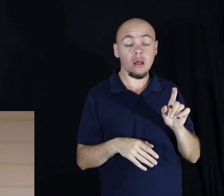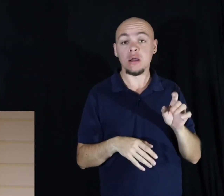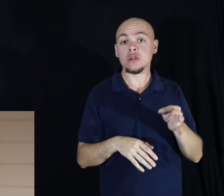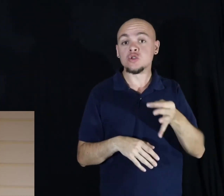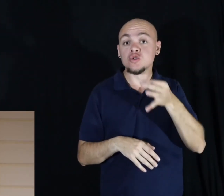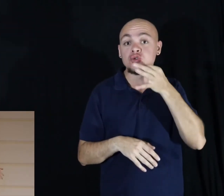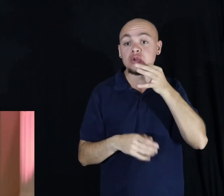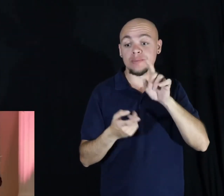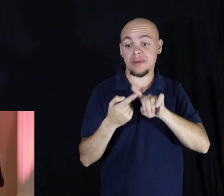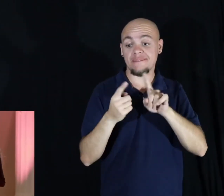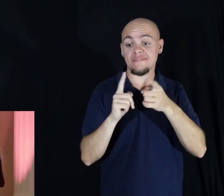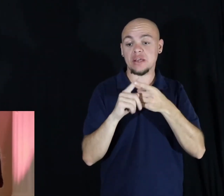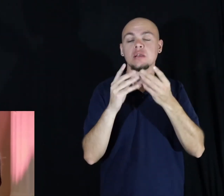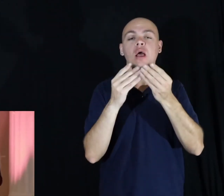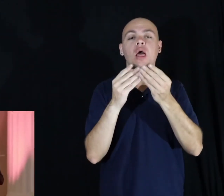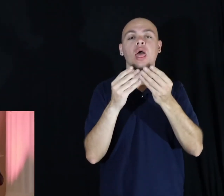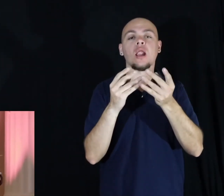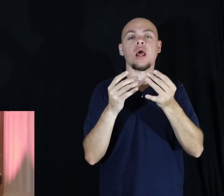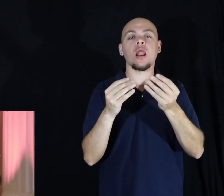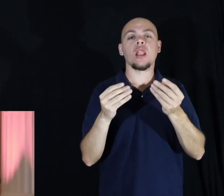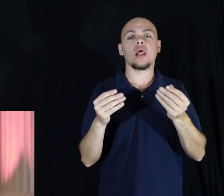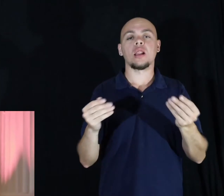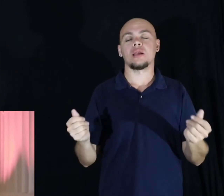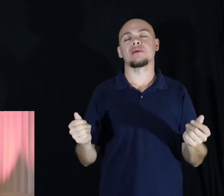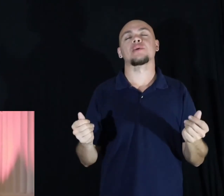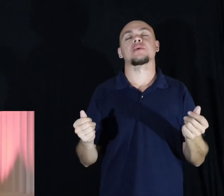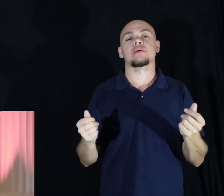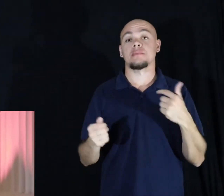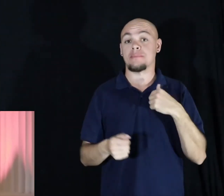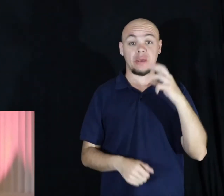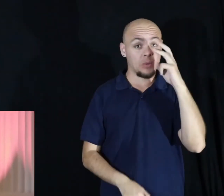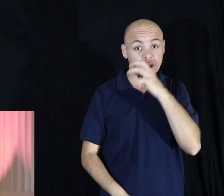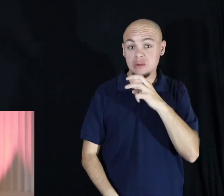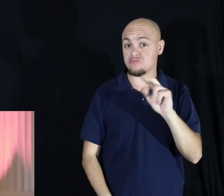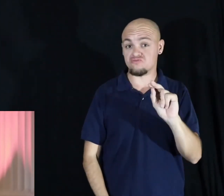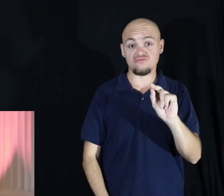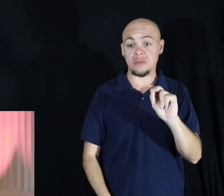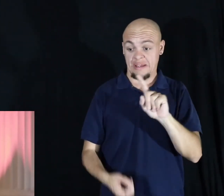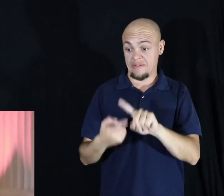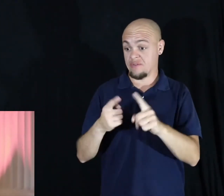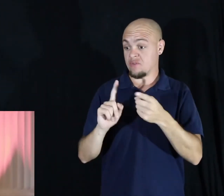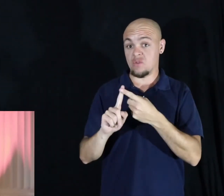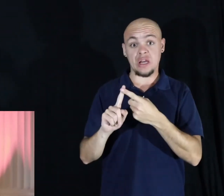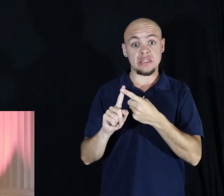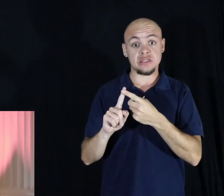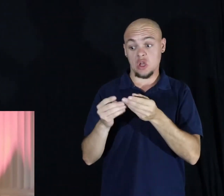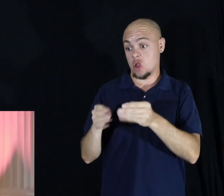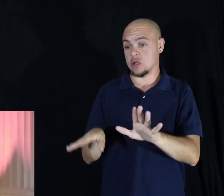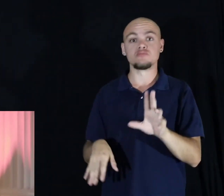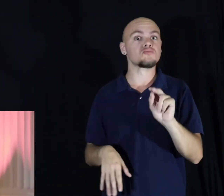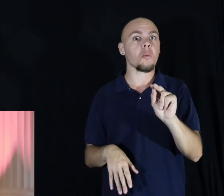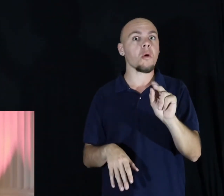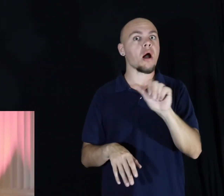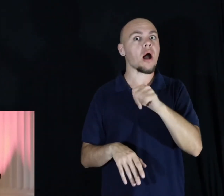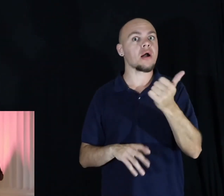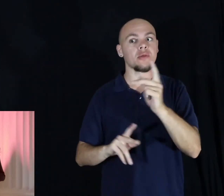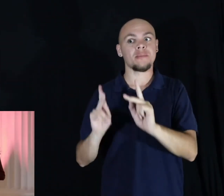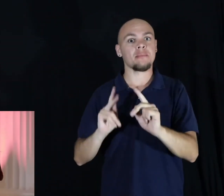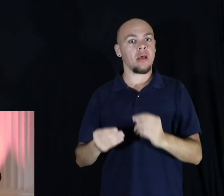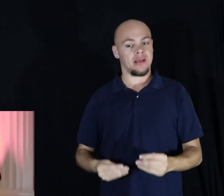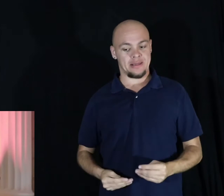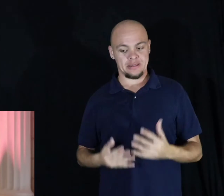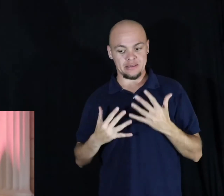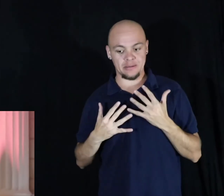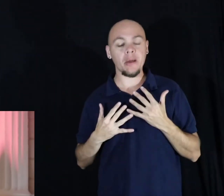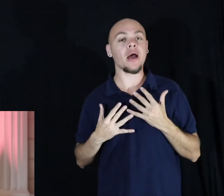my fears subsided. I wasn't weird. I didn't lose friends. If anything, I inspired people. And that's why I'm